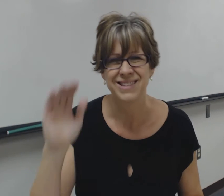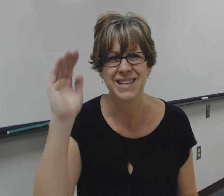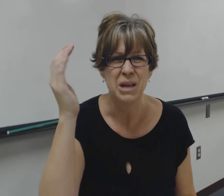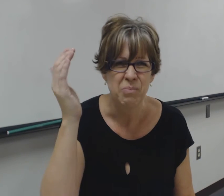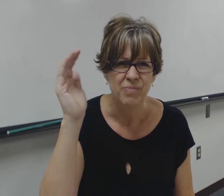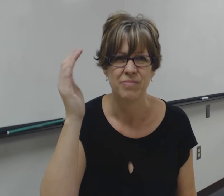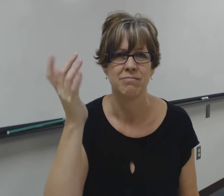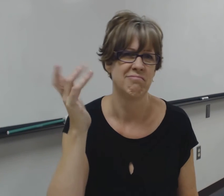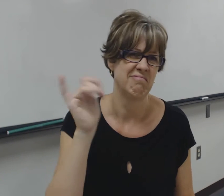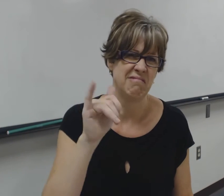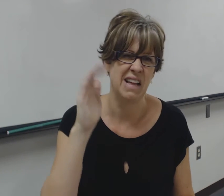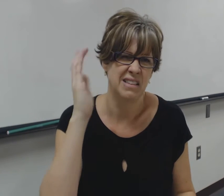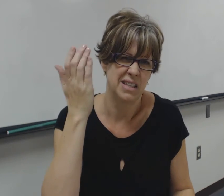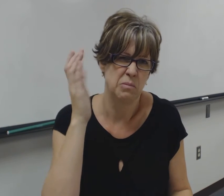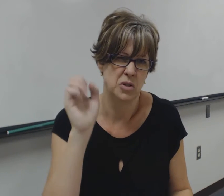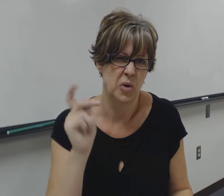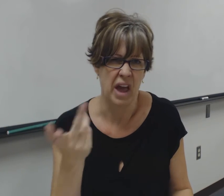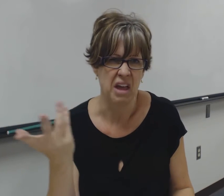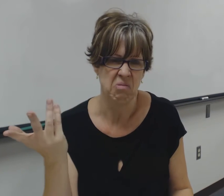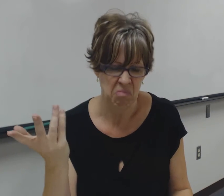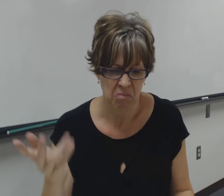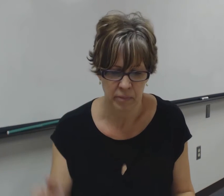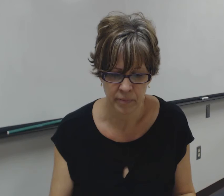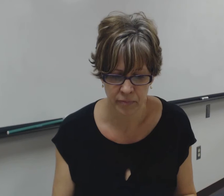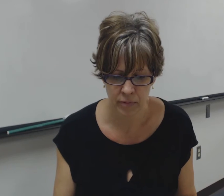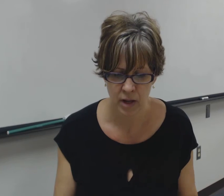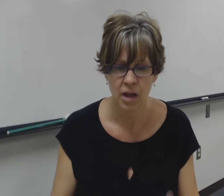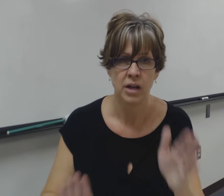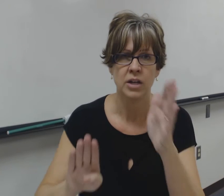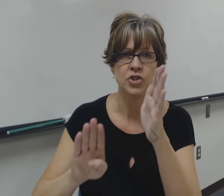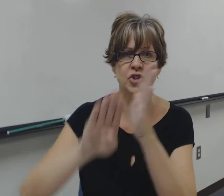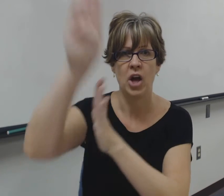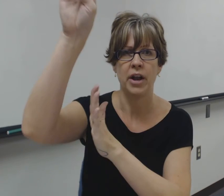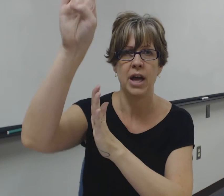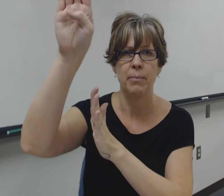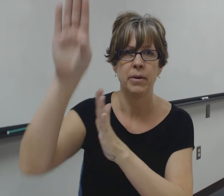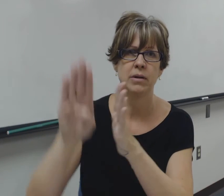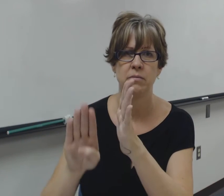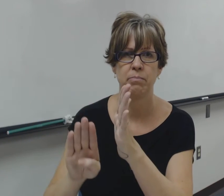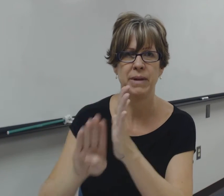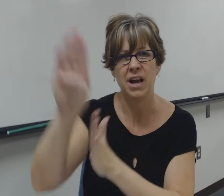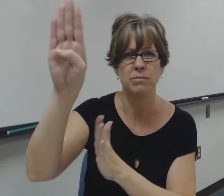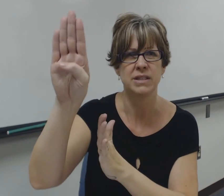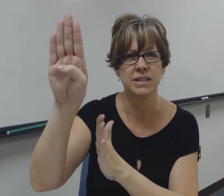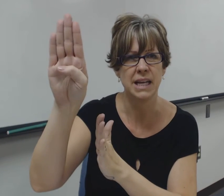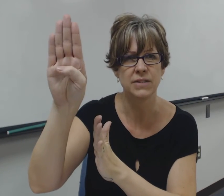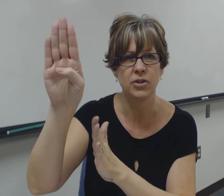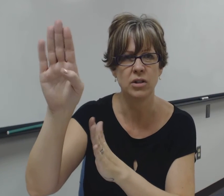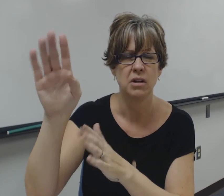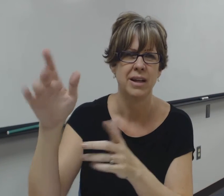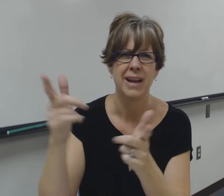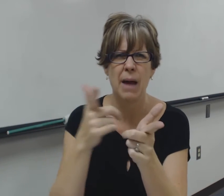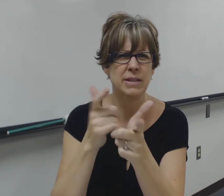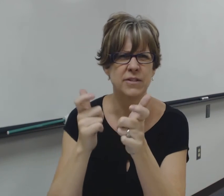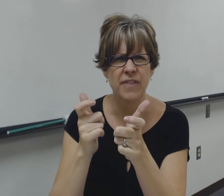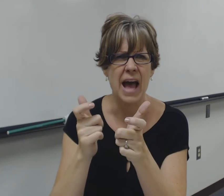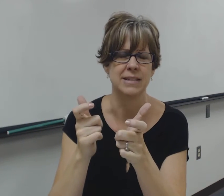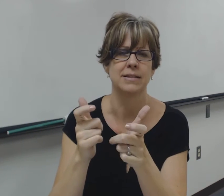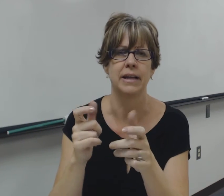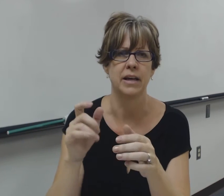scene that scene is okay shot up become successful it happens fast like